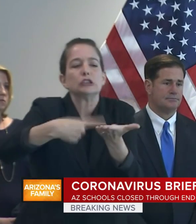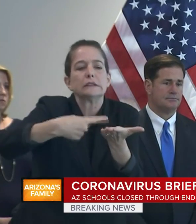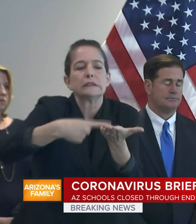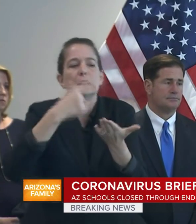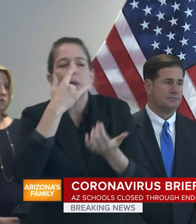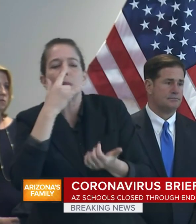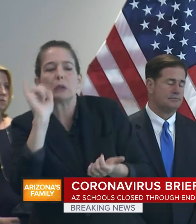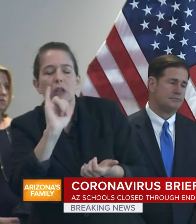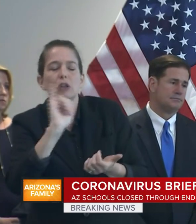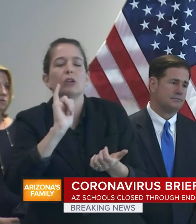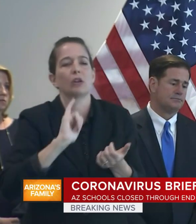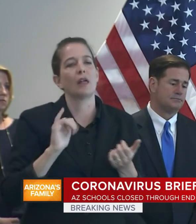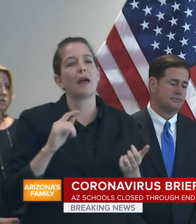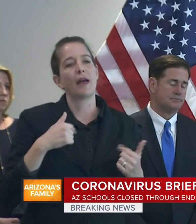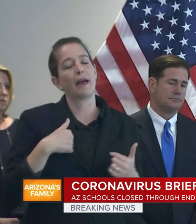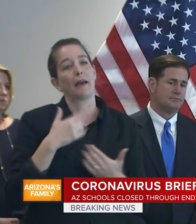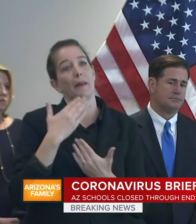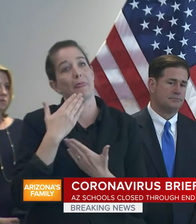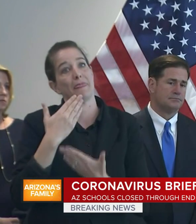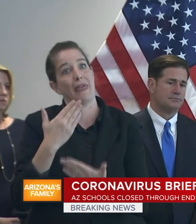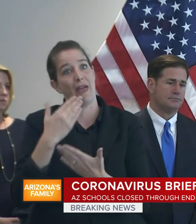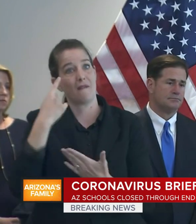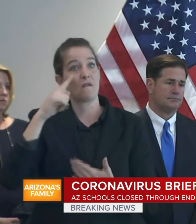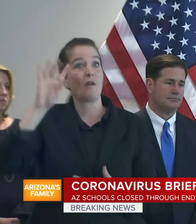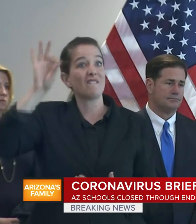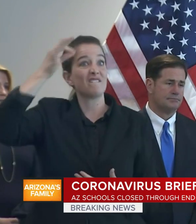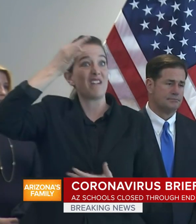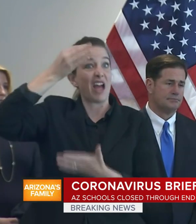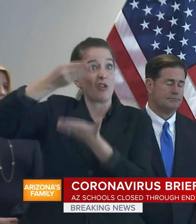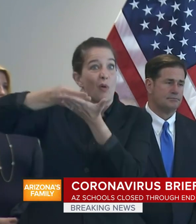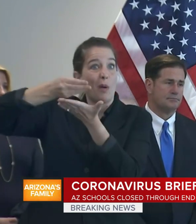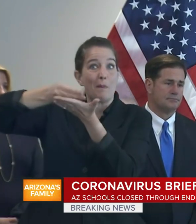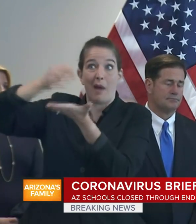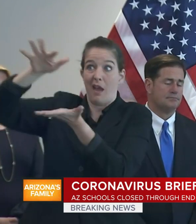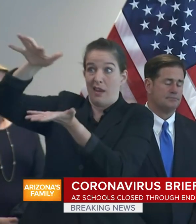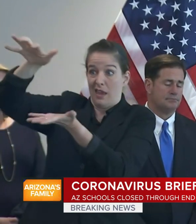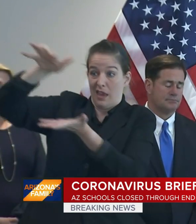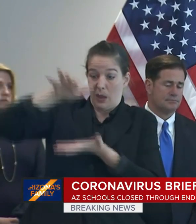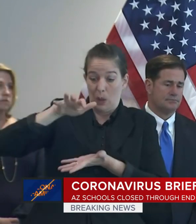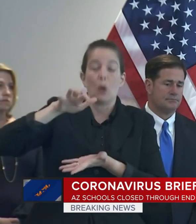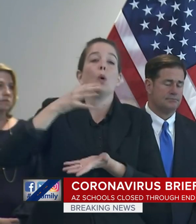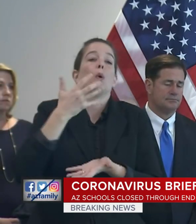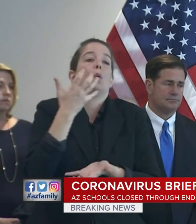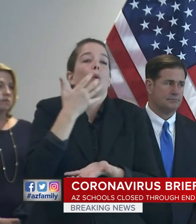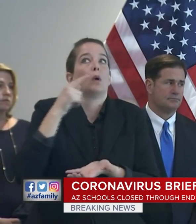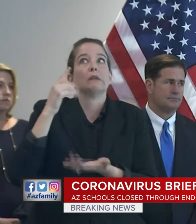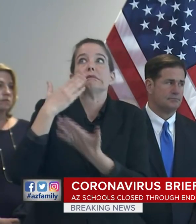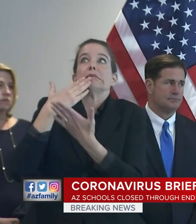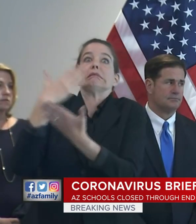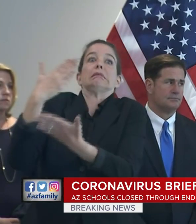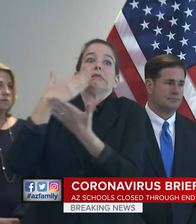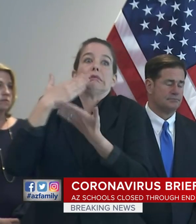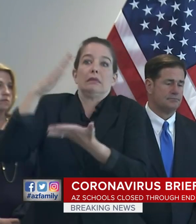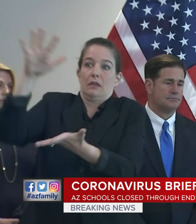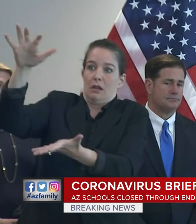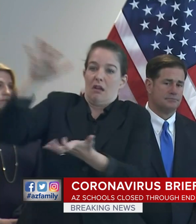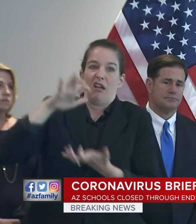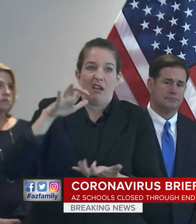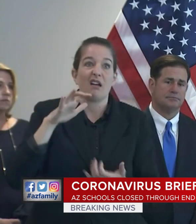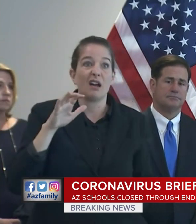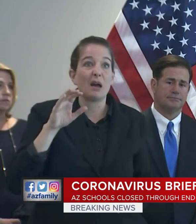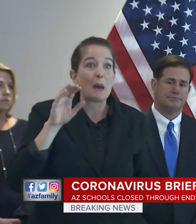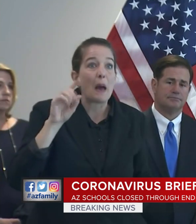didn't mention this before, but thankful for the federal funds that are coming our way through the federal stimulus funds. We expect hundreds of millions of dollars